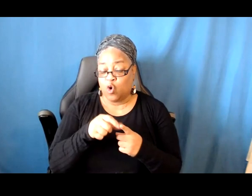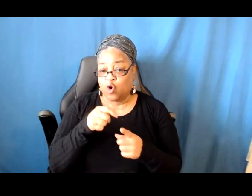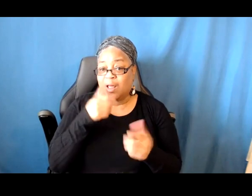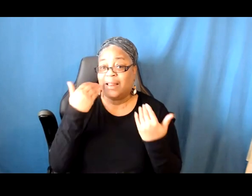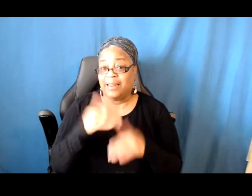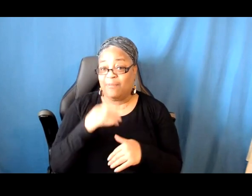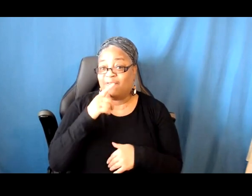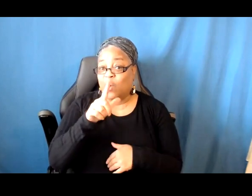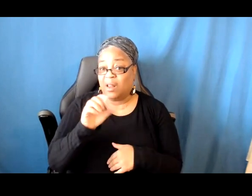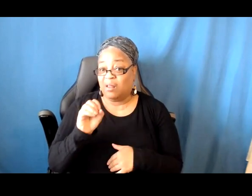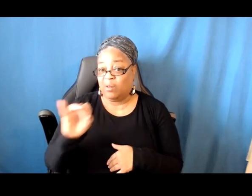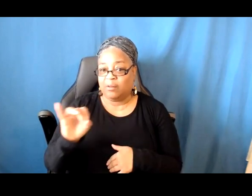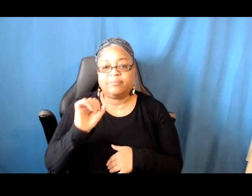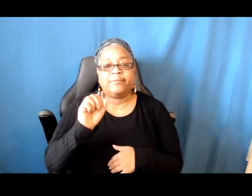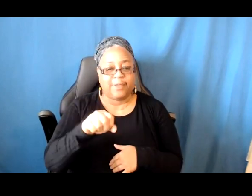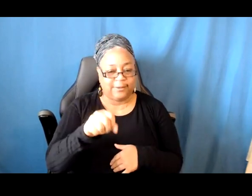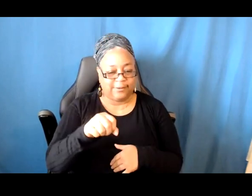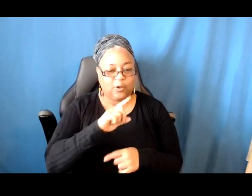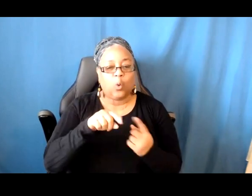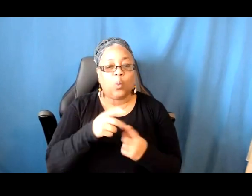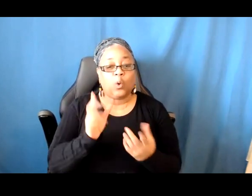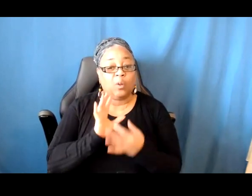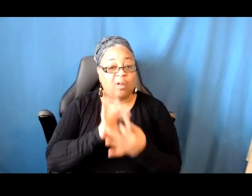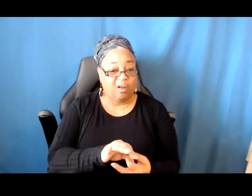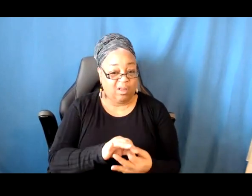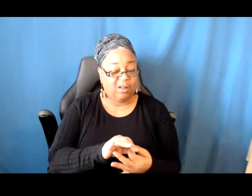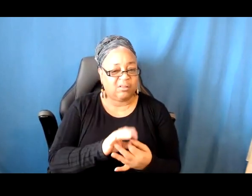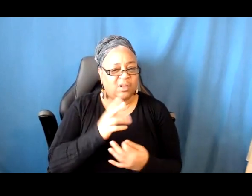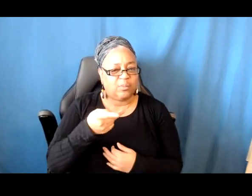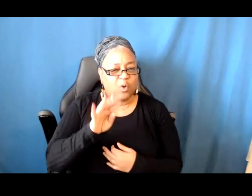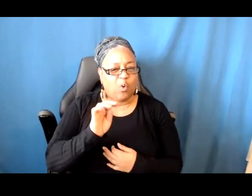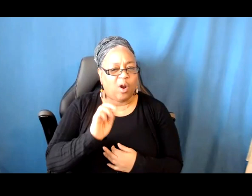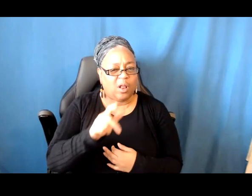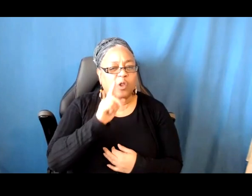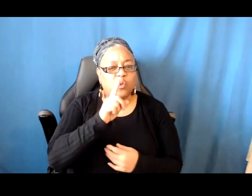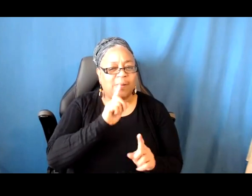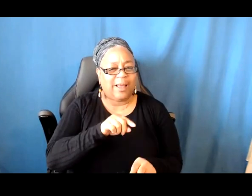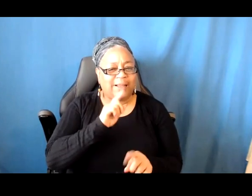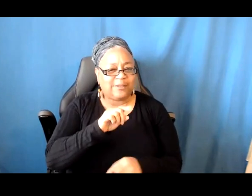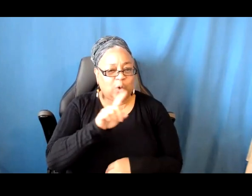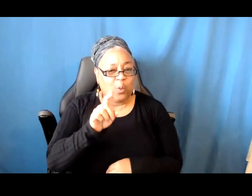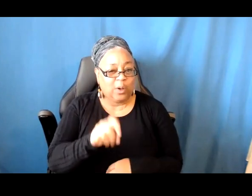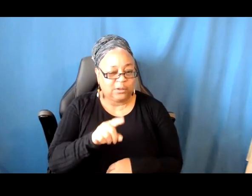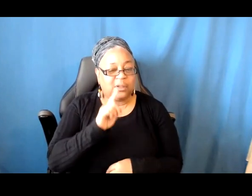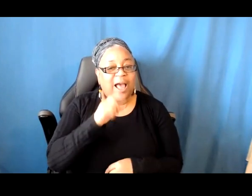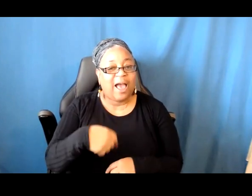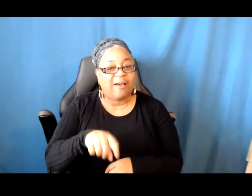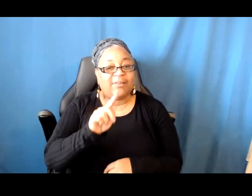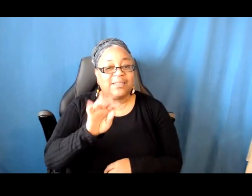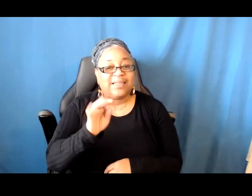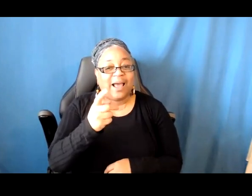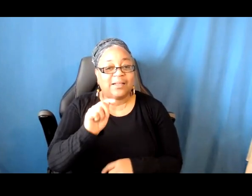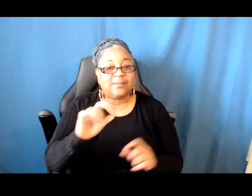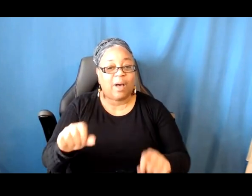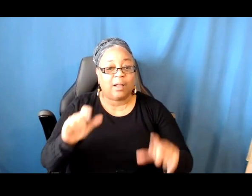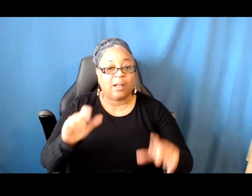So once you log into our application portal, you'll be answering all of those questions in text boxes, and there'll be clearly posted